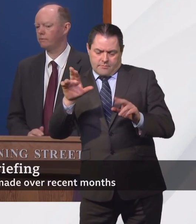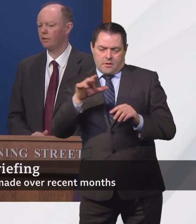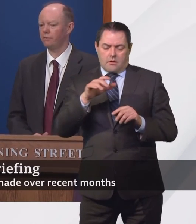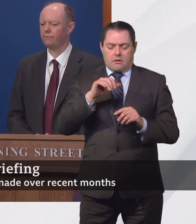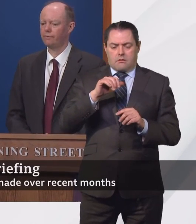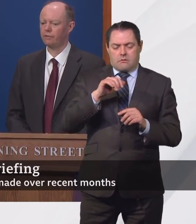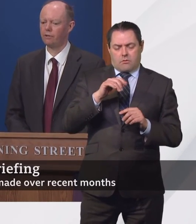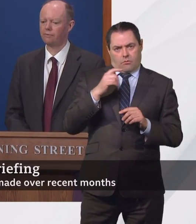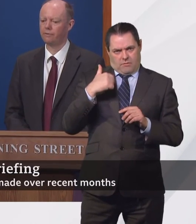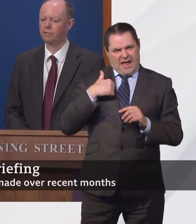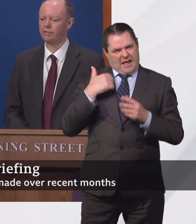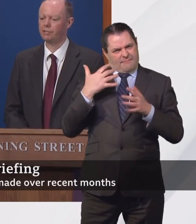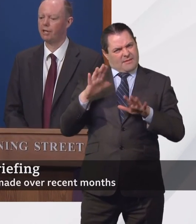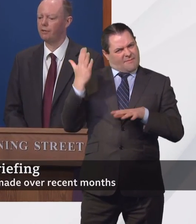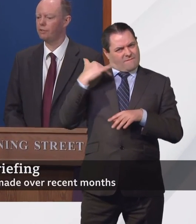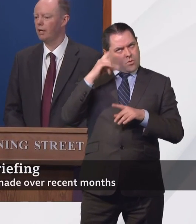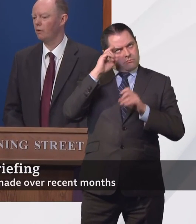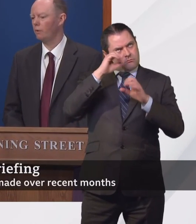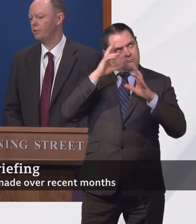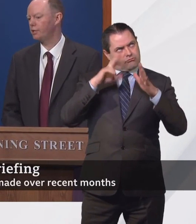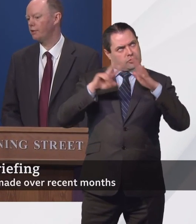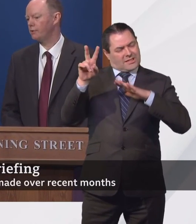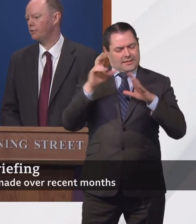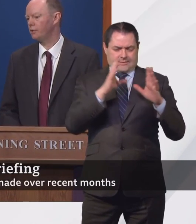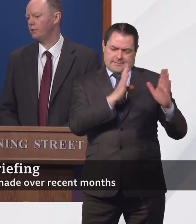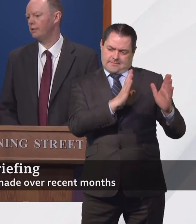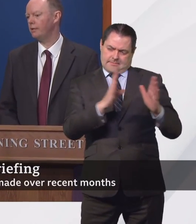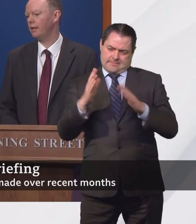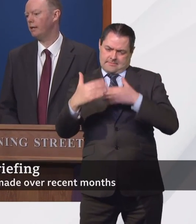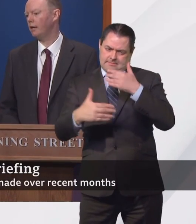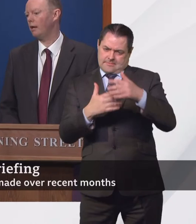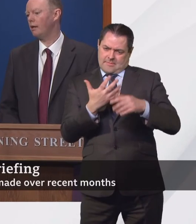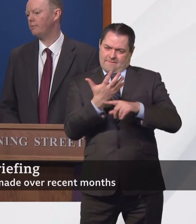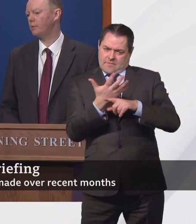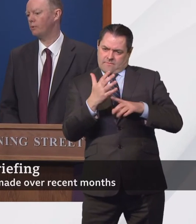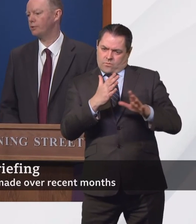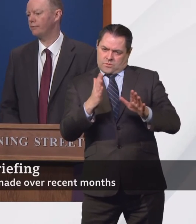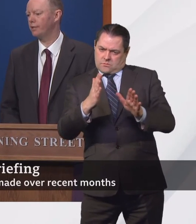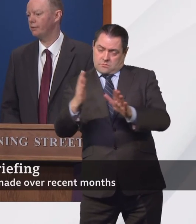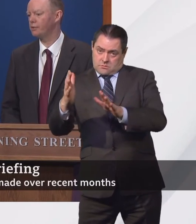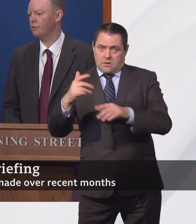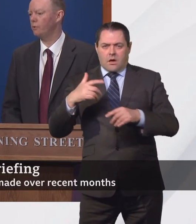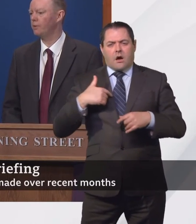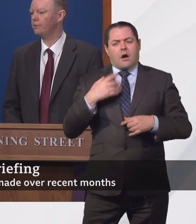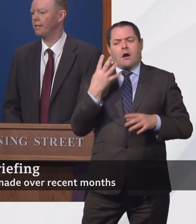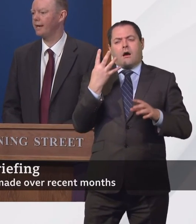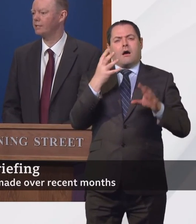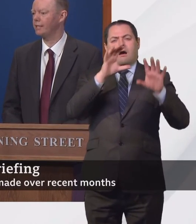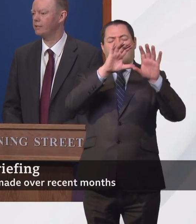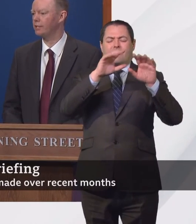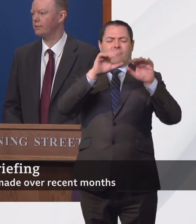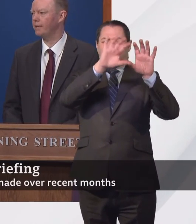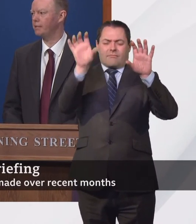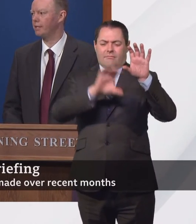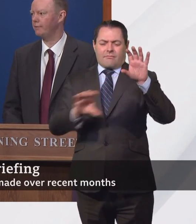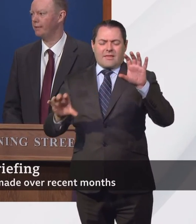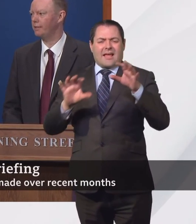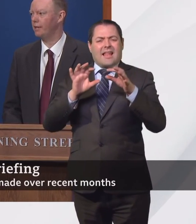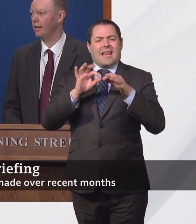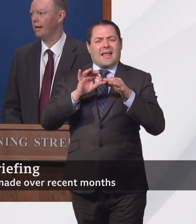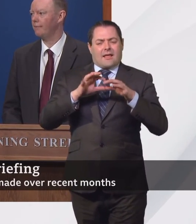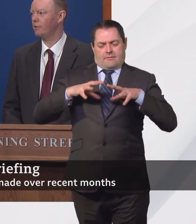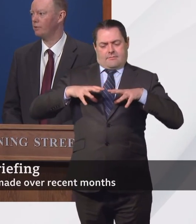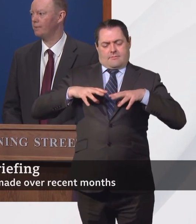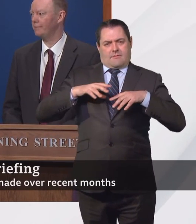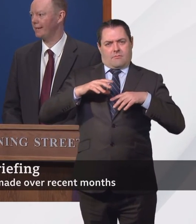graph that I showed what it shows is that the high proportion of those who will both catch and transmit COVID